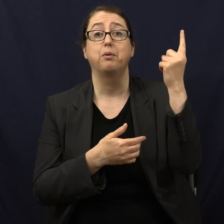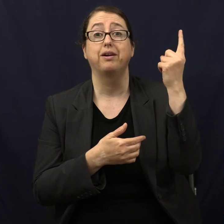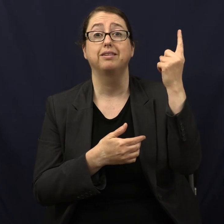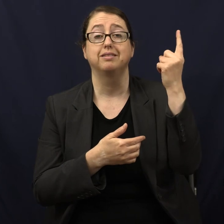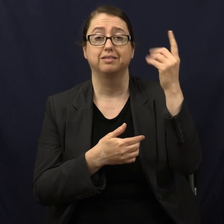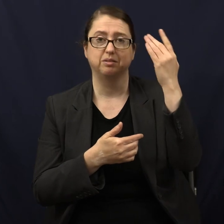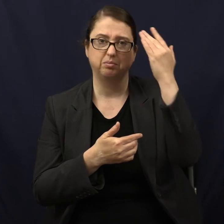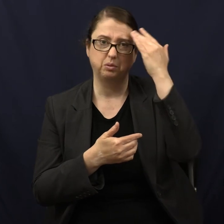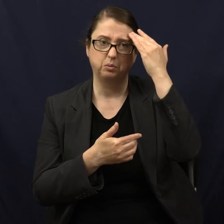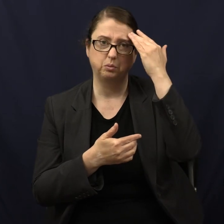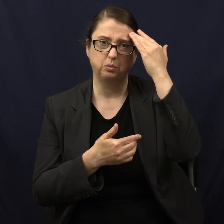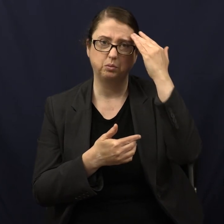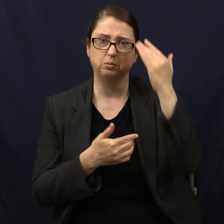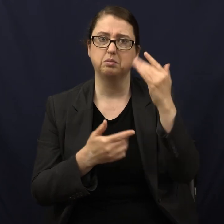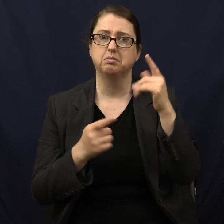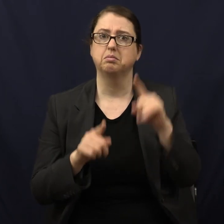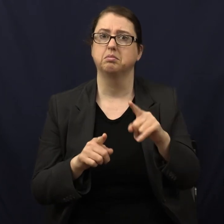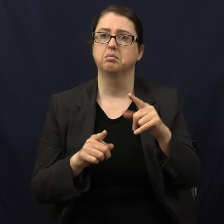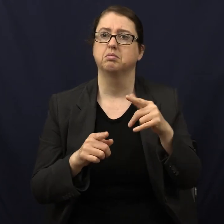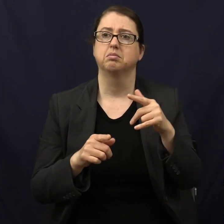you might be in trouble one day.